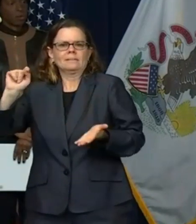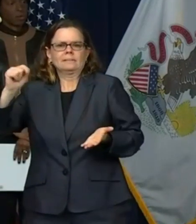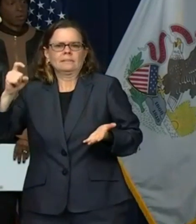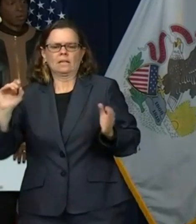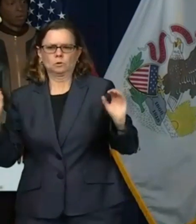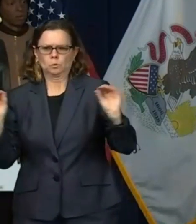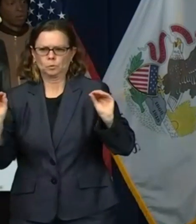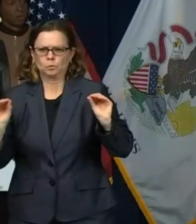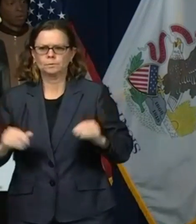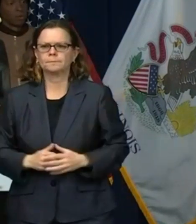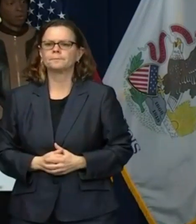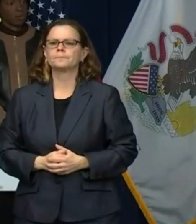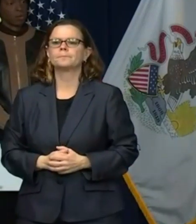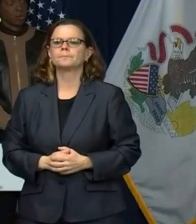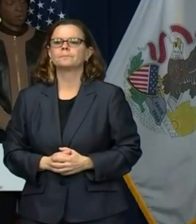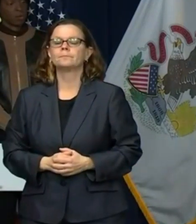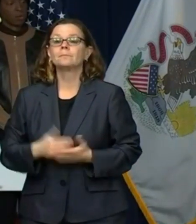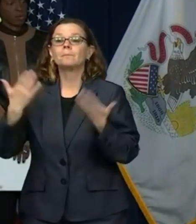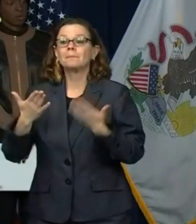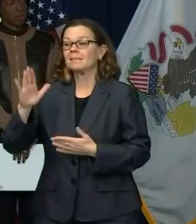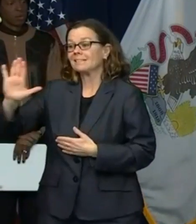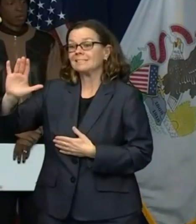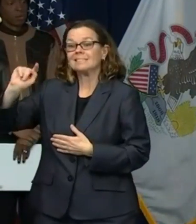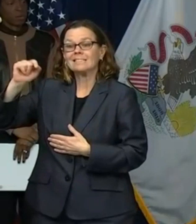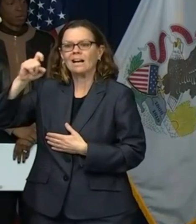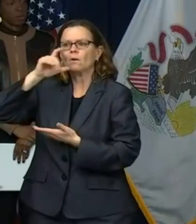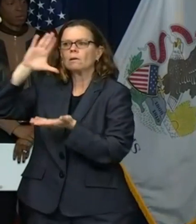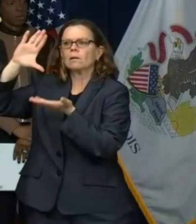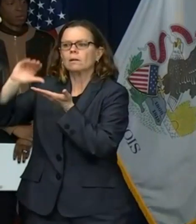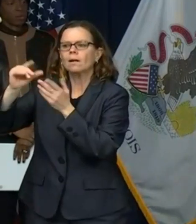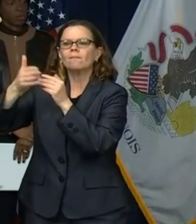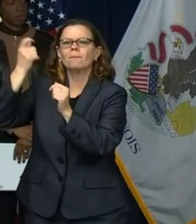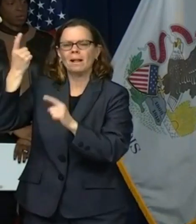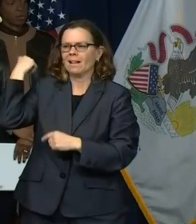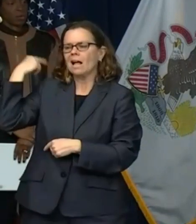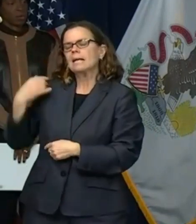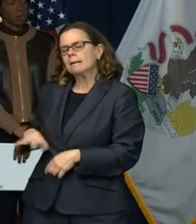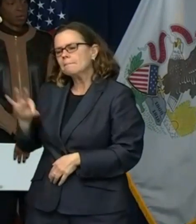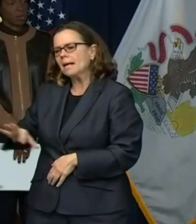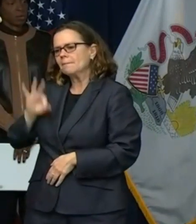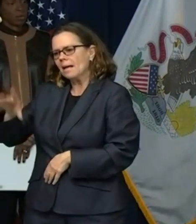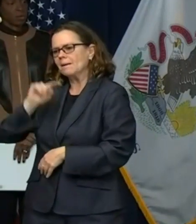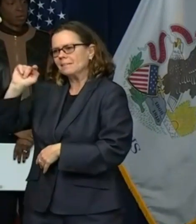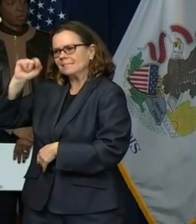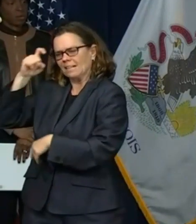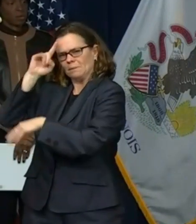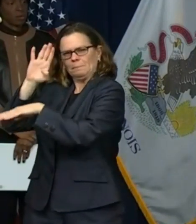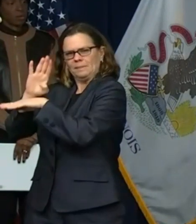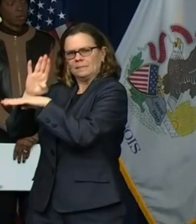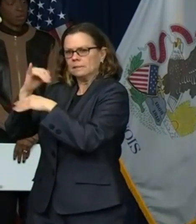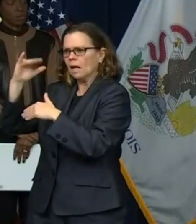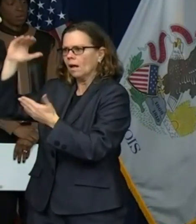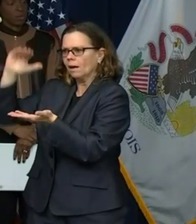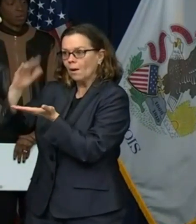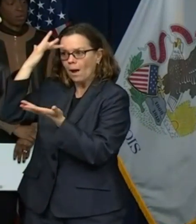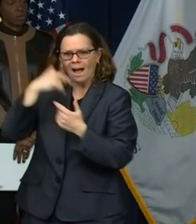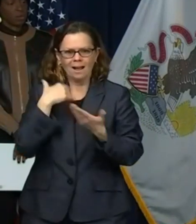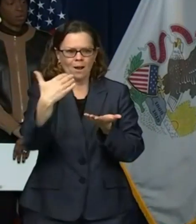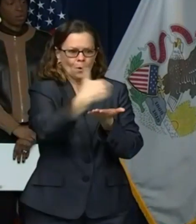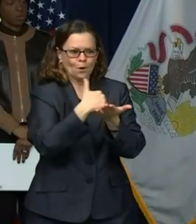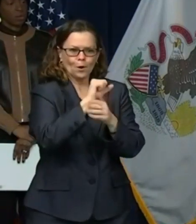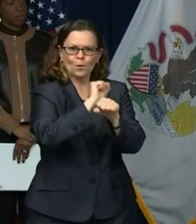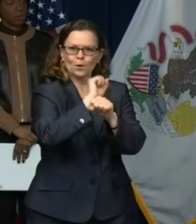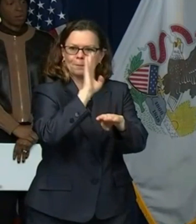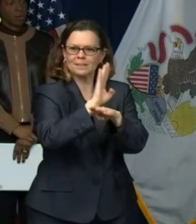And so, and then I finally would say that actually, I think, as I said before, now more than ever, we need to have a fair